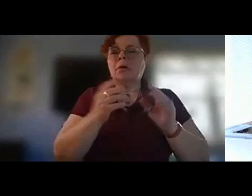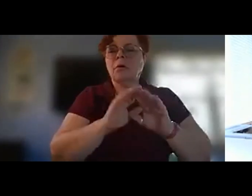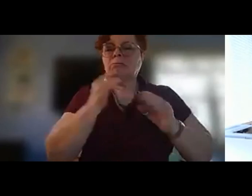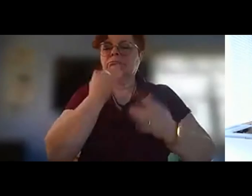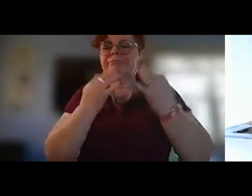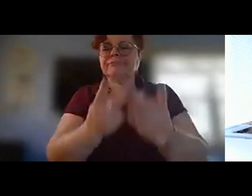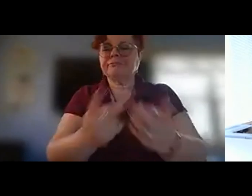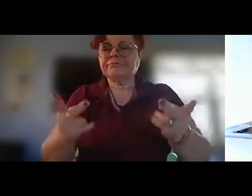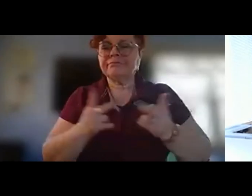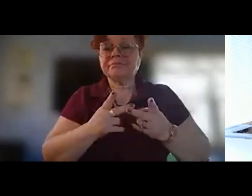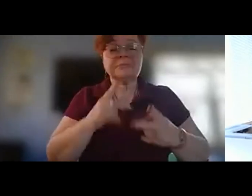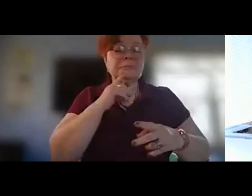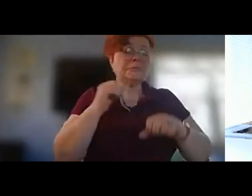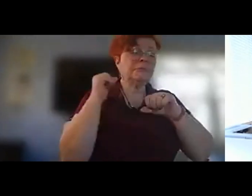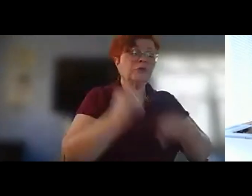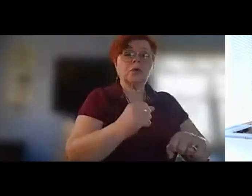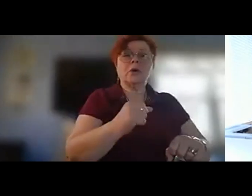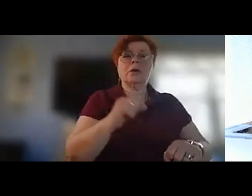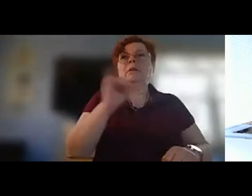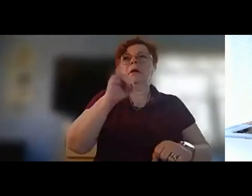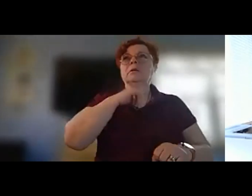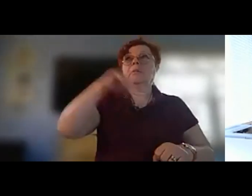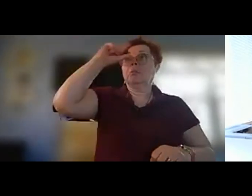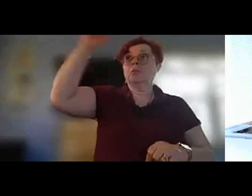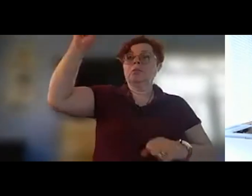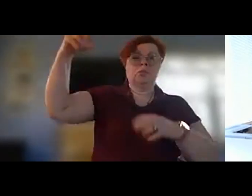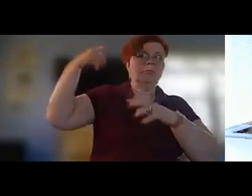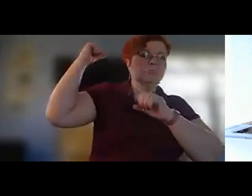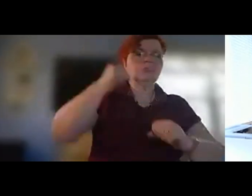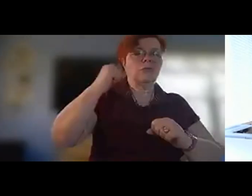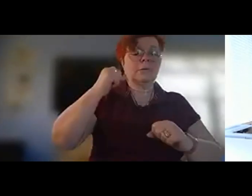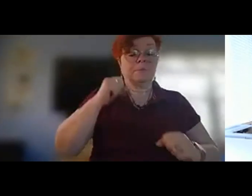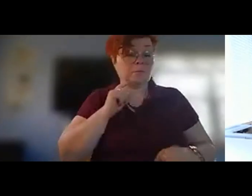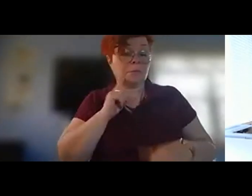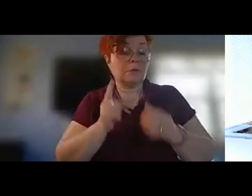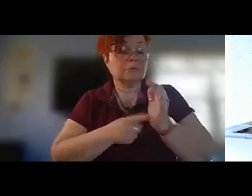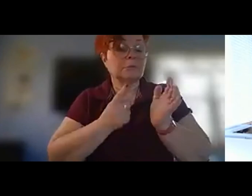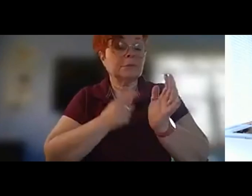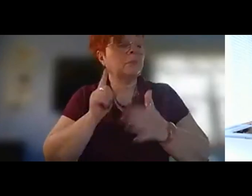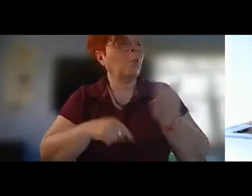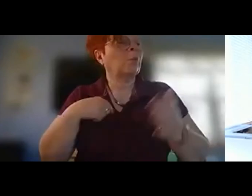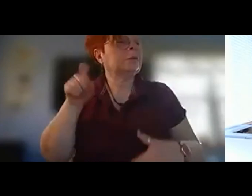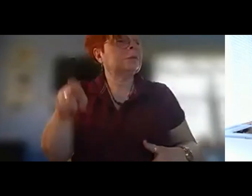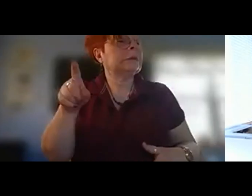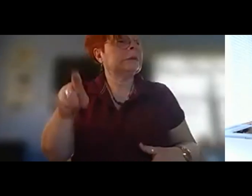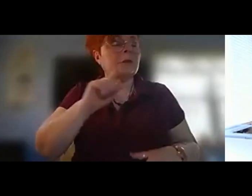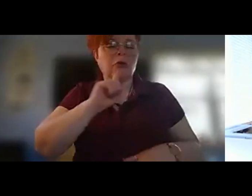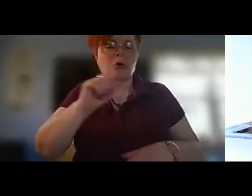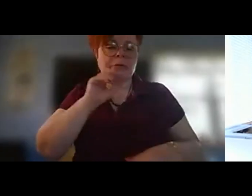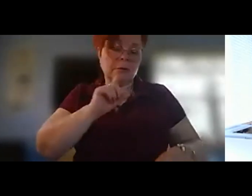of the moon but there are times when what we need most are the rude and raucous disputations